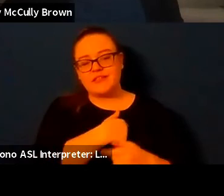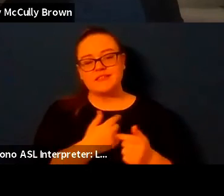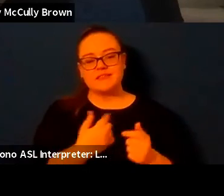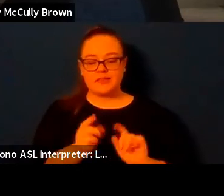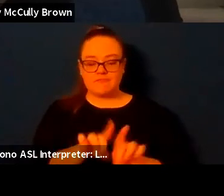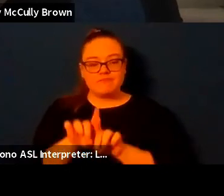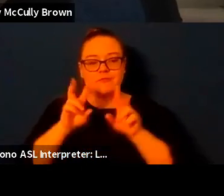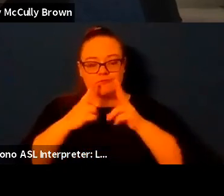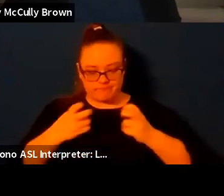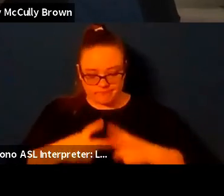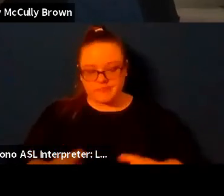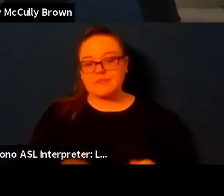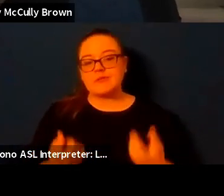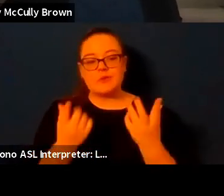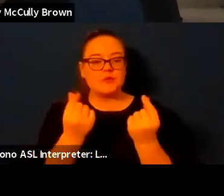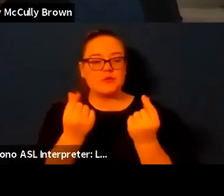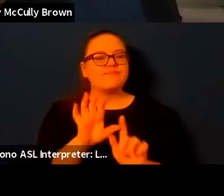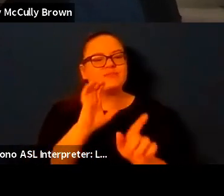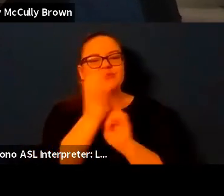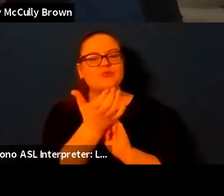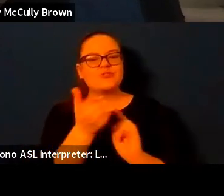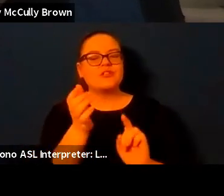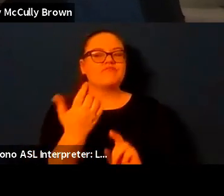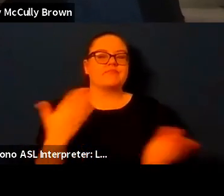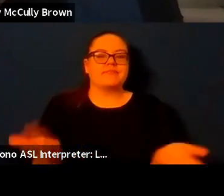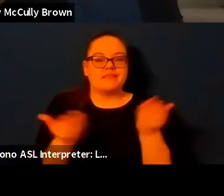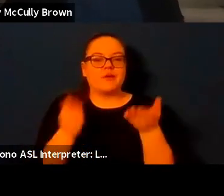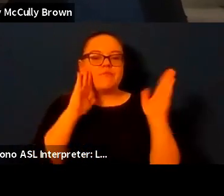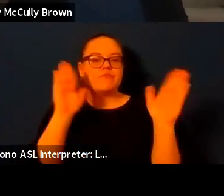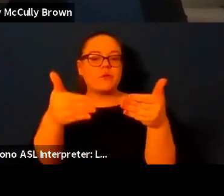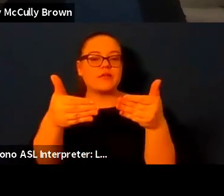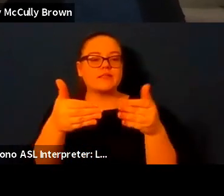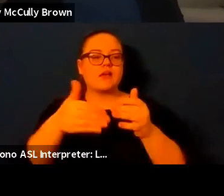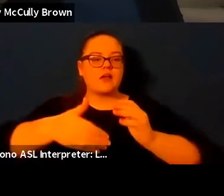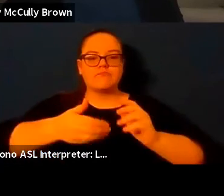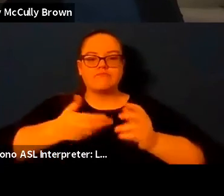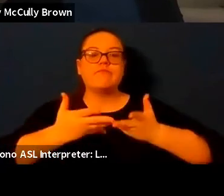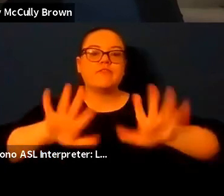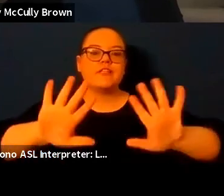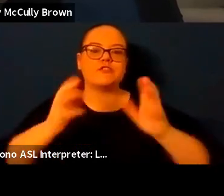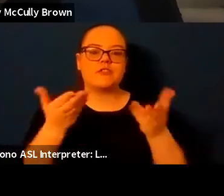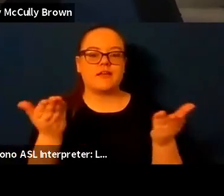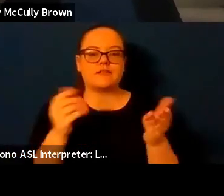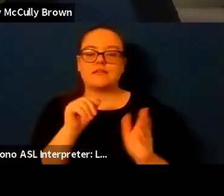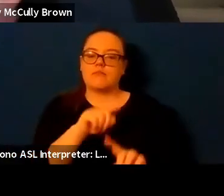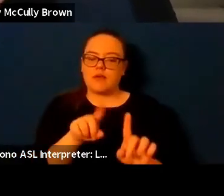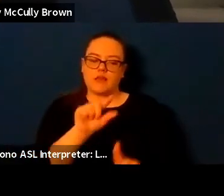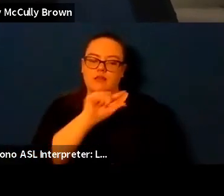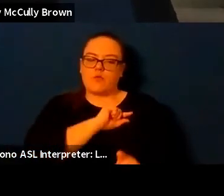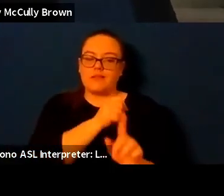do live in a we live in a culture that is so focused on production and not always on the quality of production and so my new mantra is like i would rather